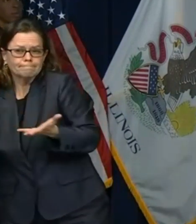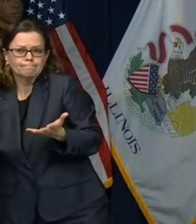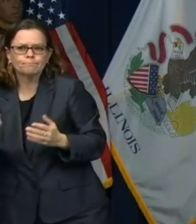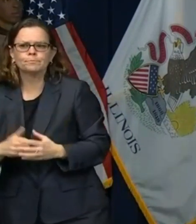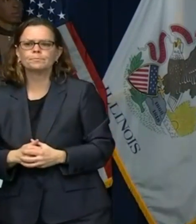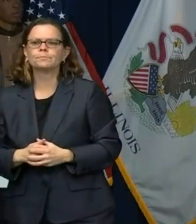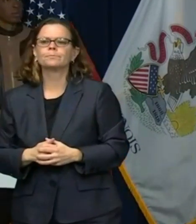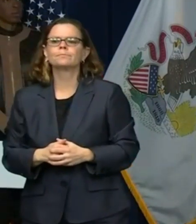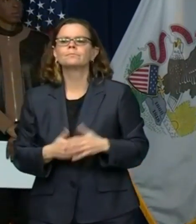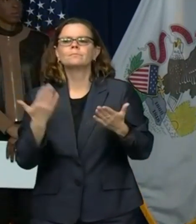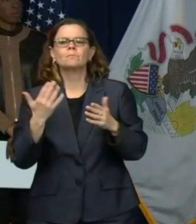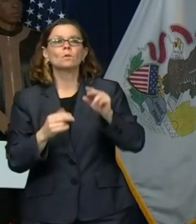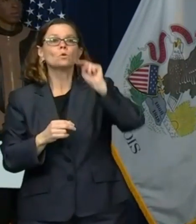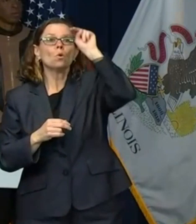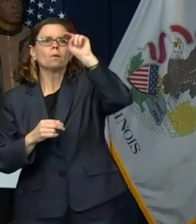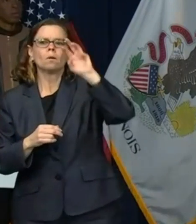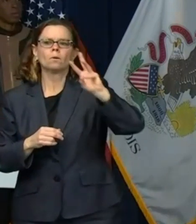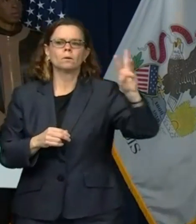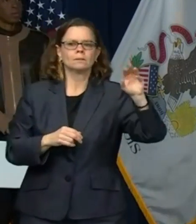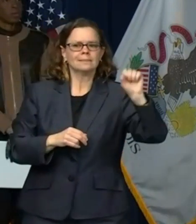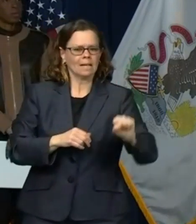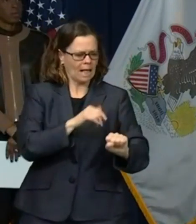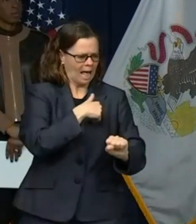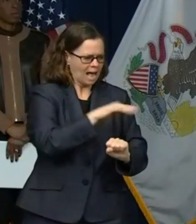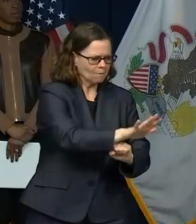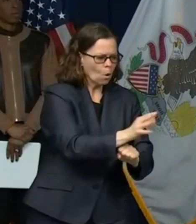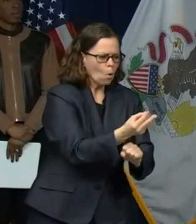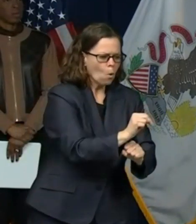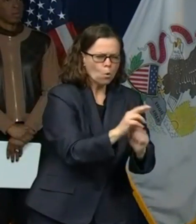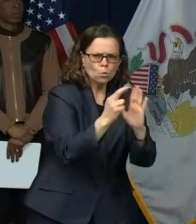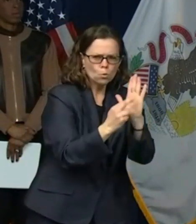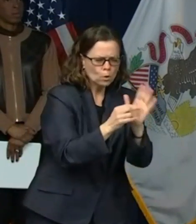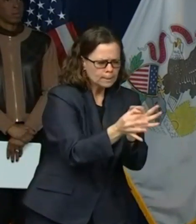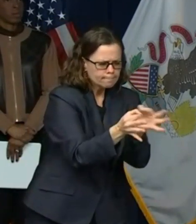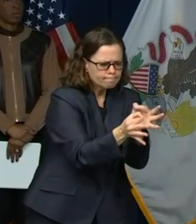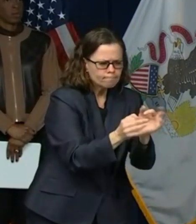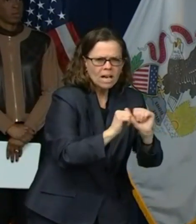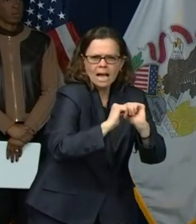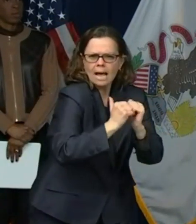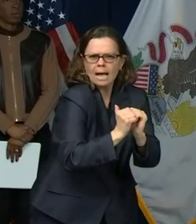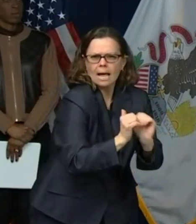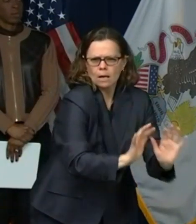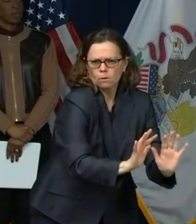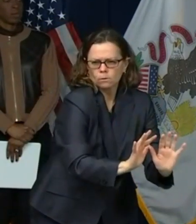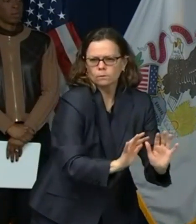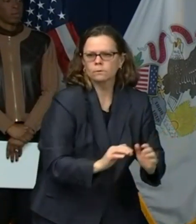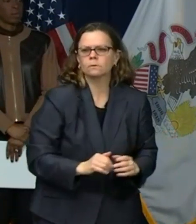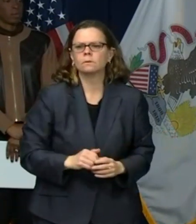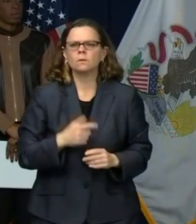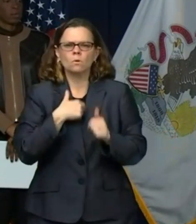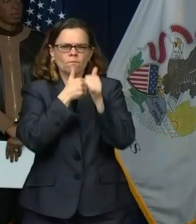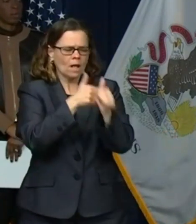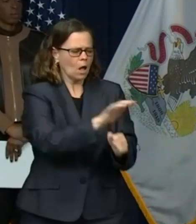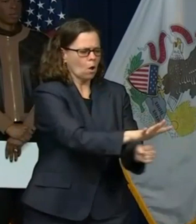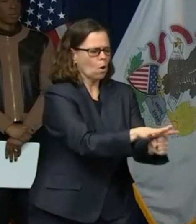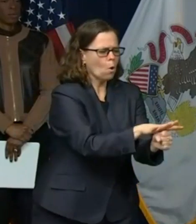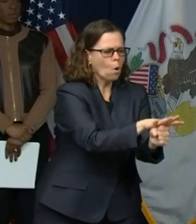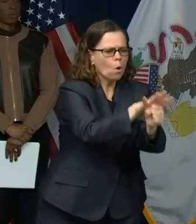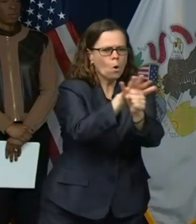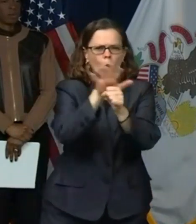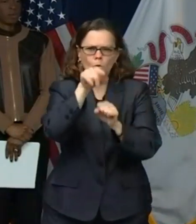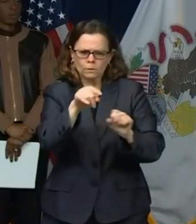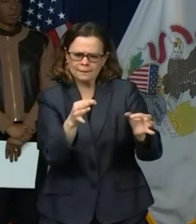Rend Lake or other areas of the state. So we'll, you know, I think those are determinations that will be made more at a local level. Okay.